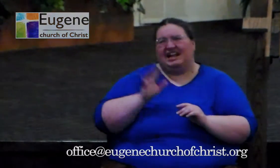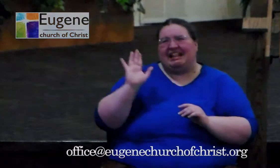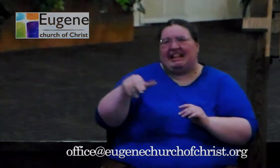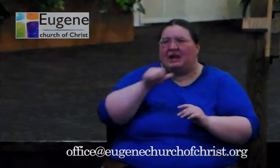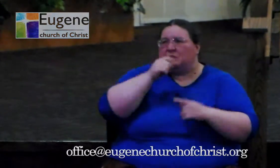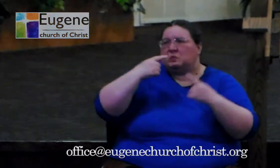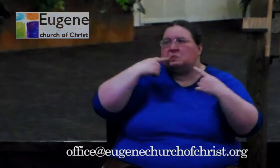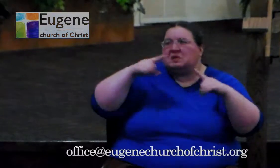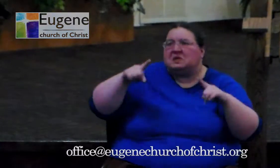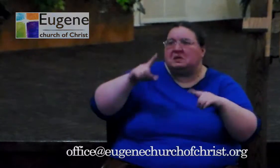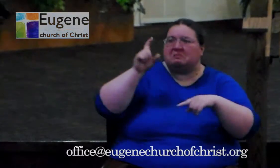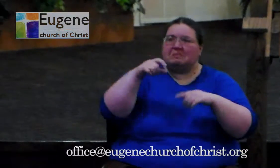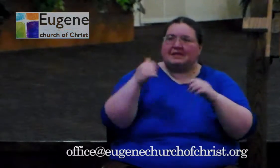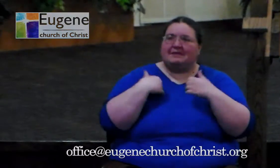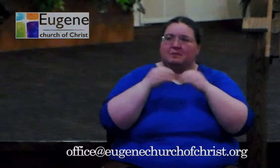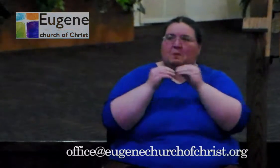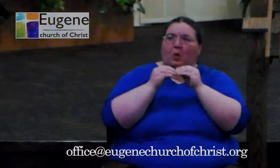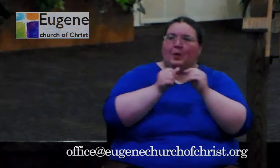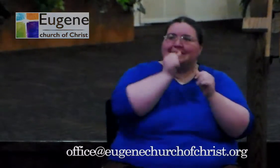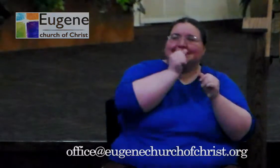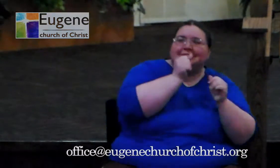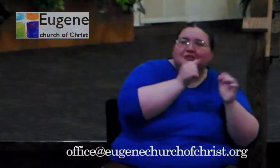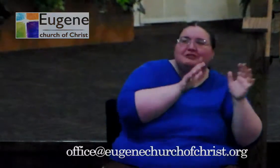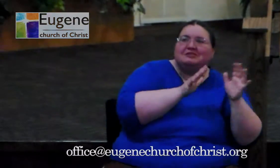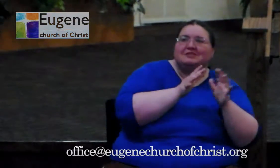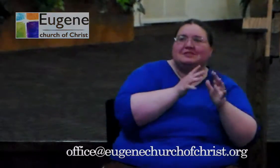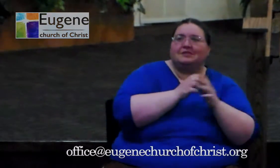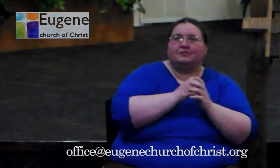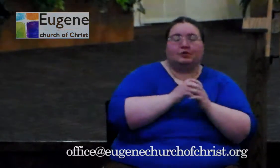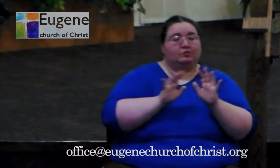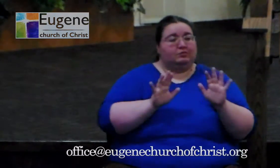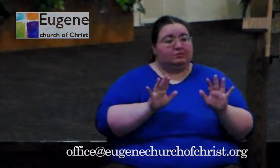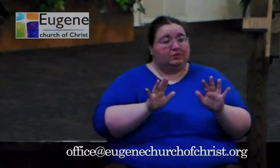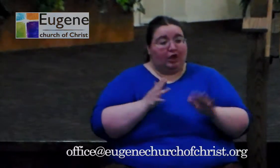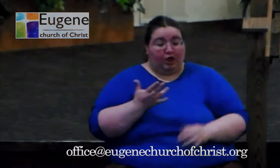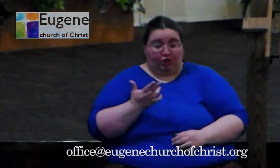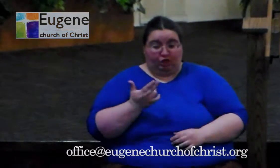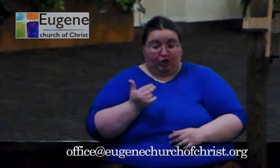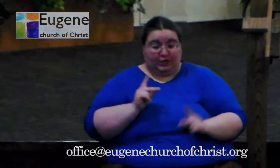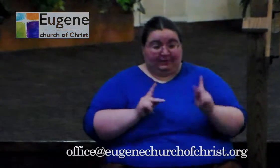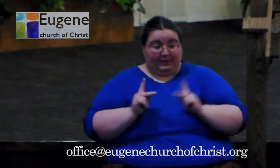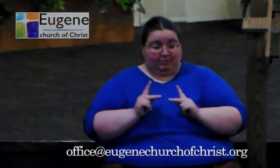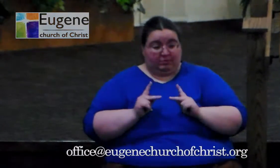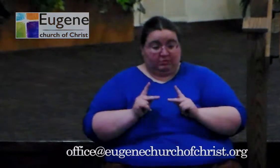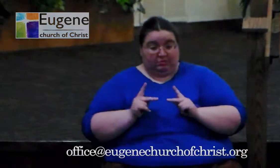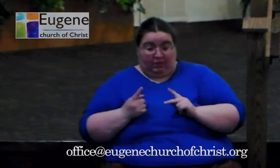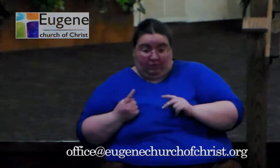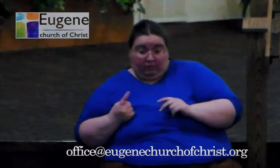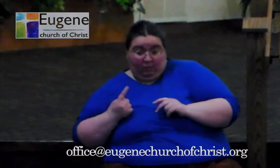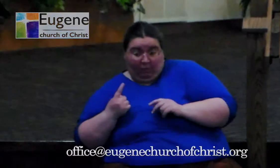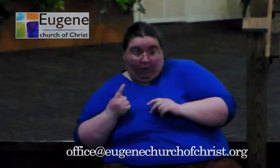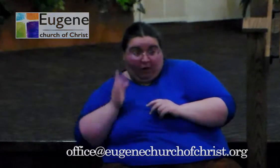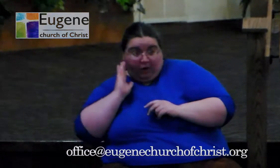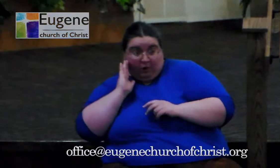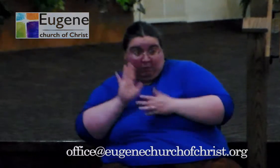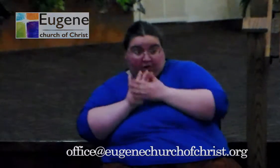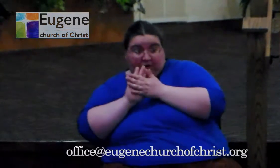Thirteen people, one of which is going to be bad, Judas, are here in this story. And here we are.